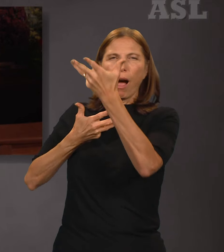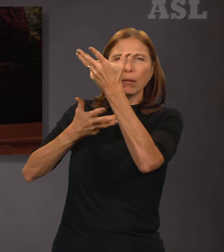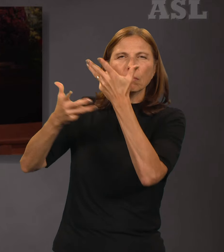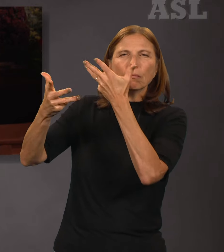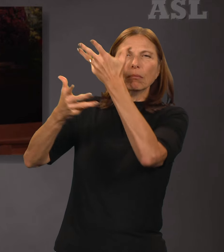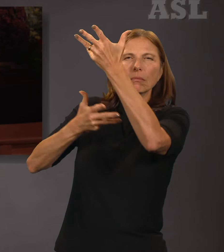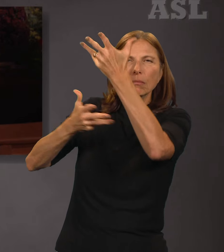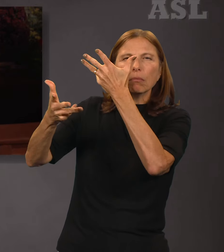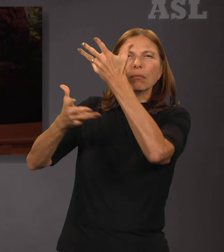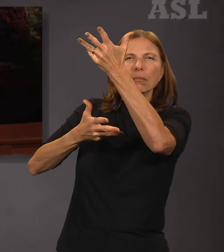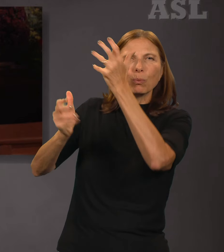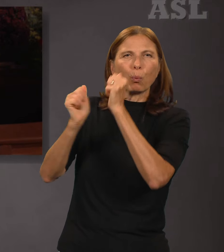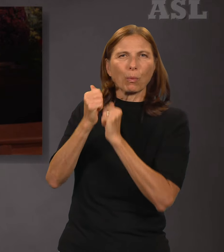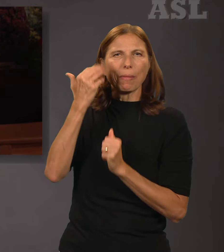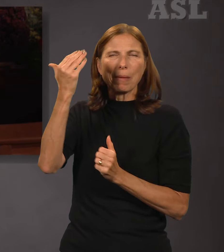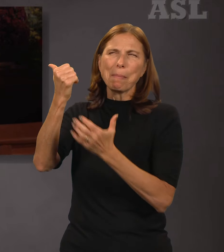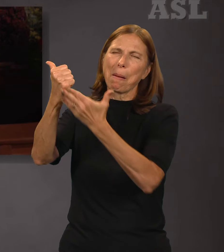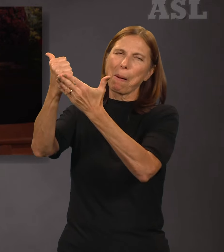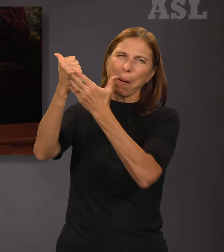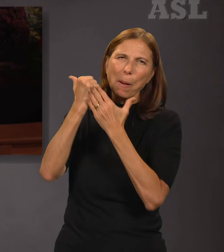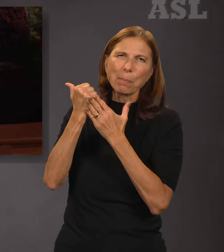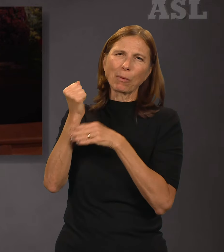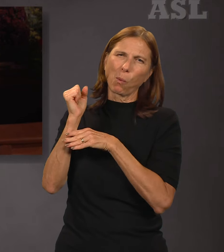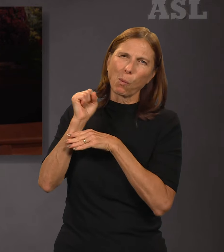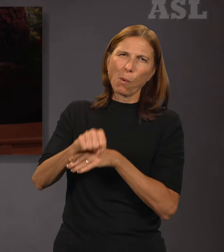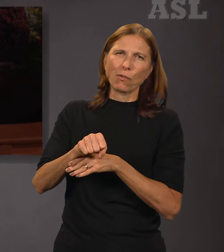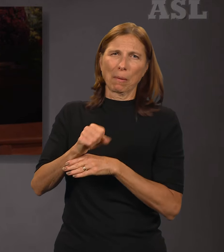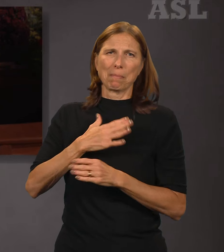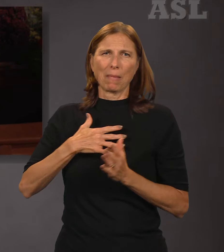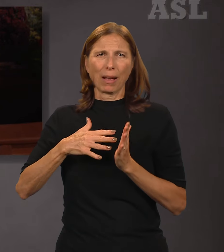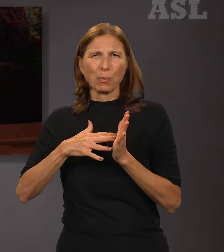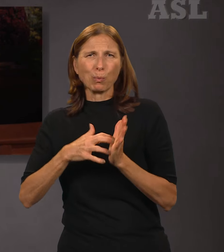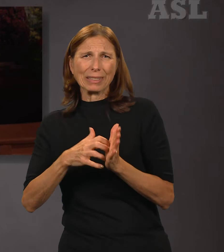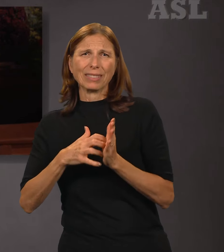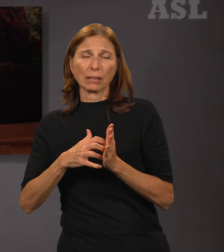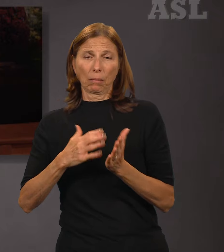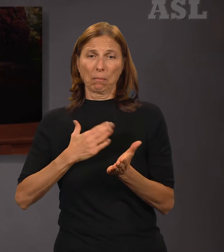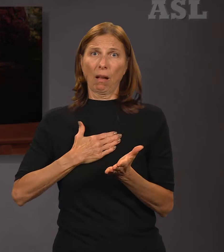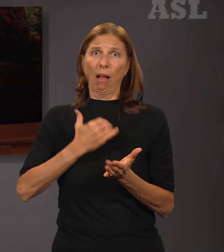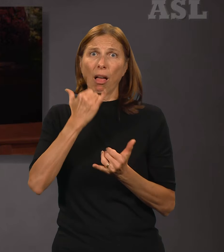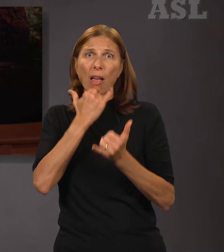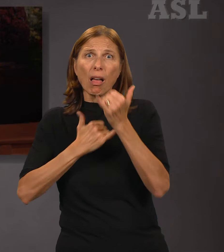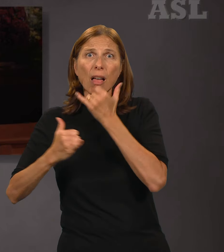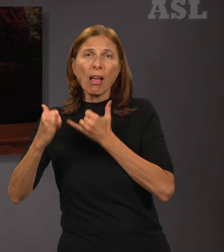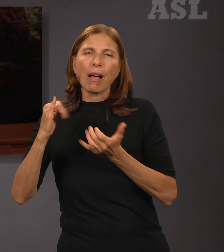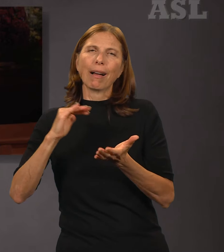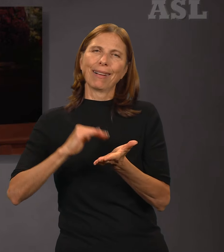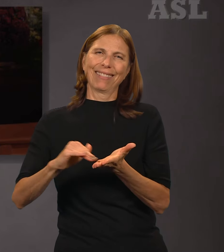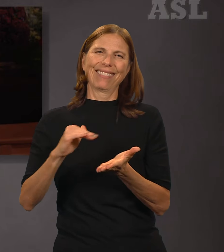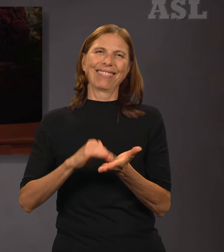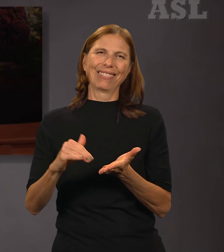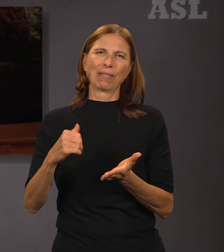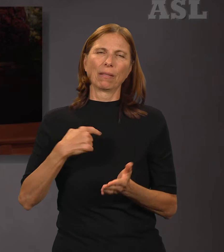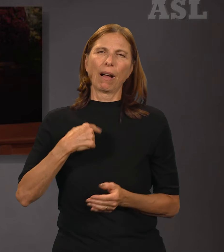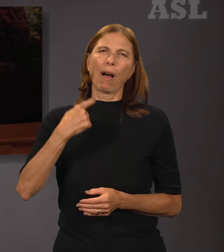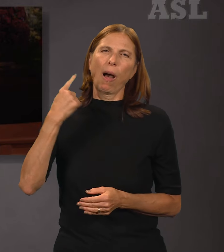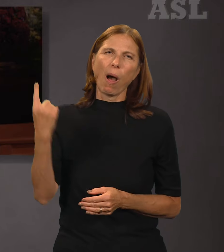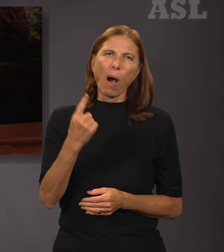of my mistakes. I will forever be grateful to my Savior that I can change and be